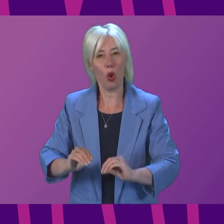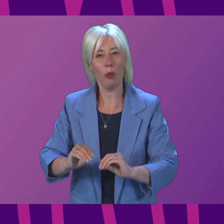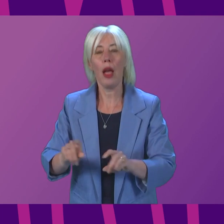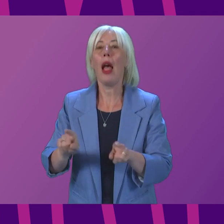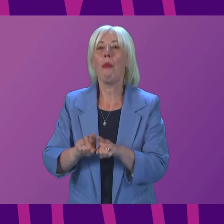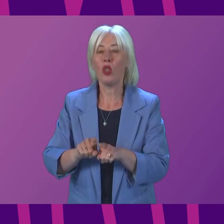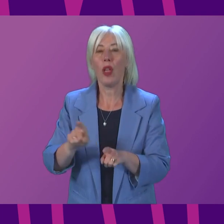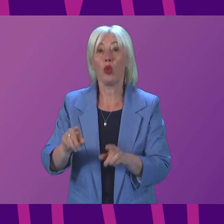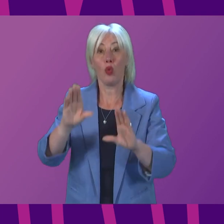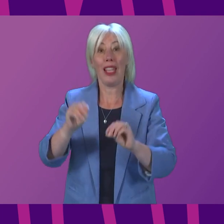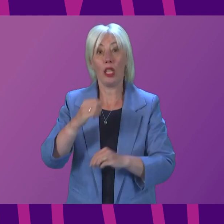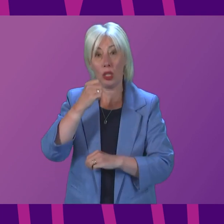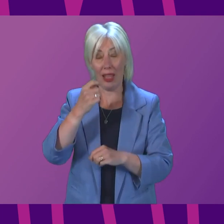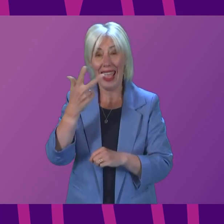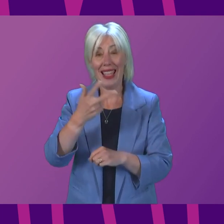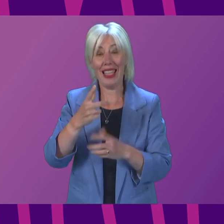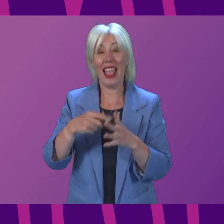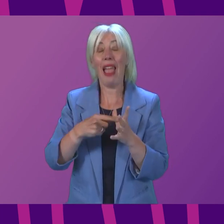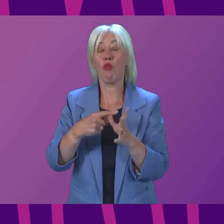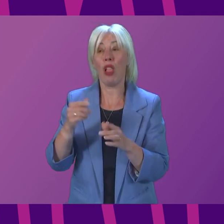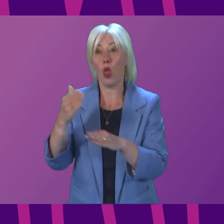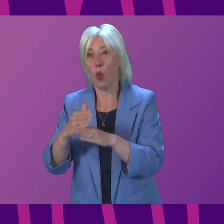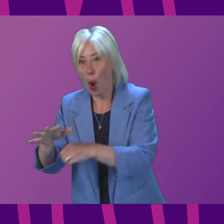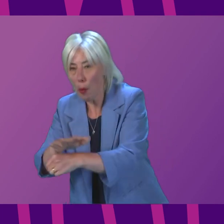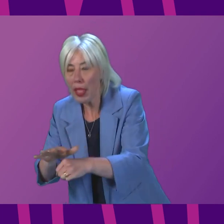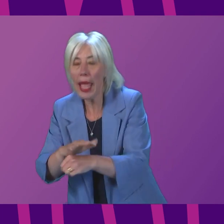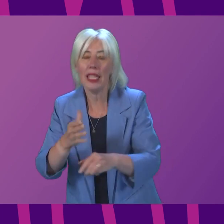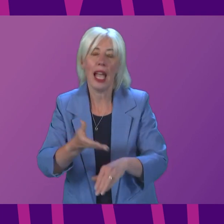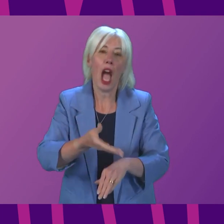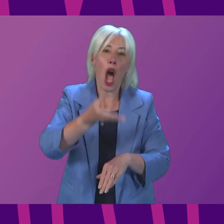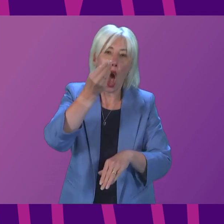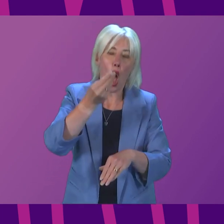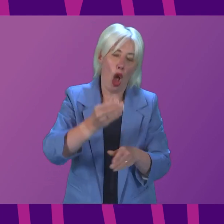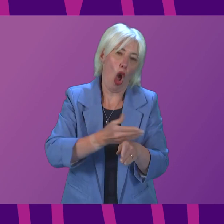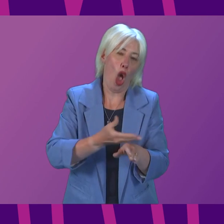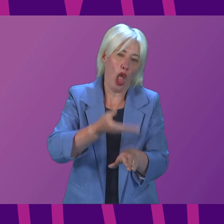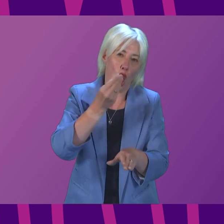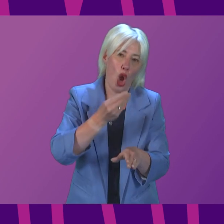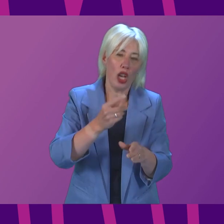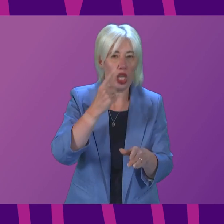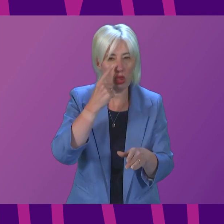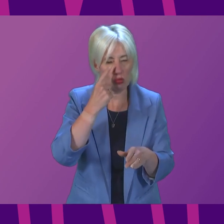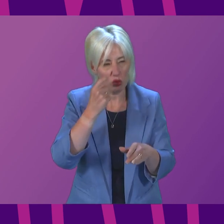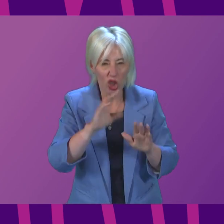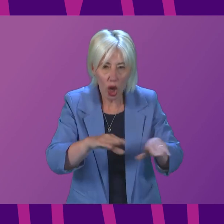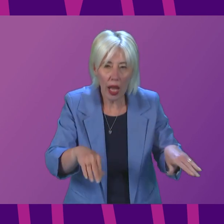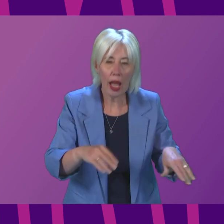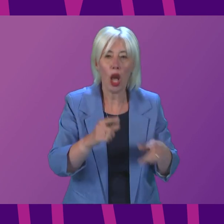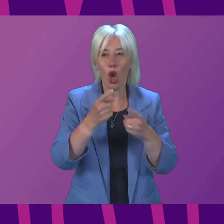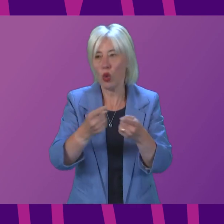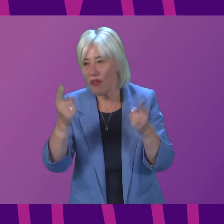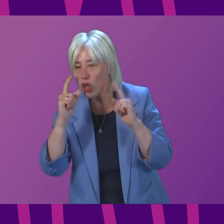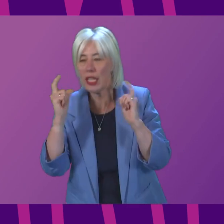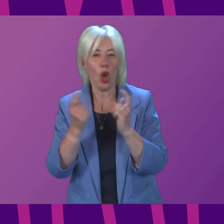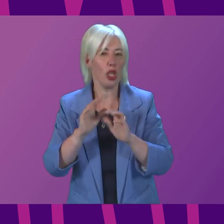will also end from 18th April for workplaces and for early learning and childcare settings, mainstream and special schools and universities